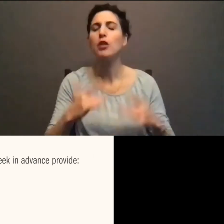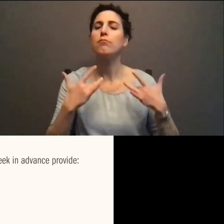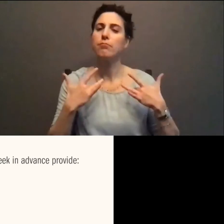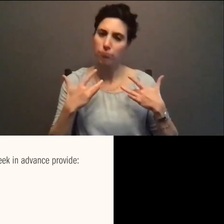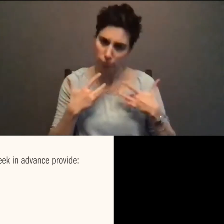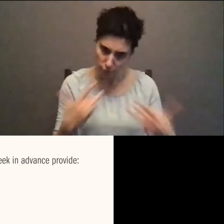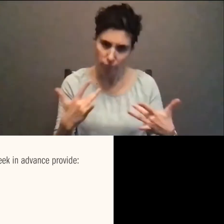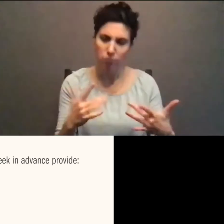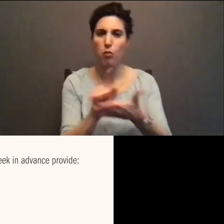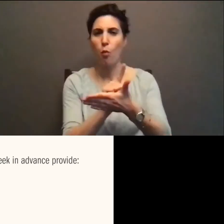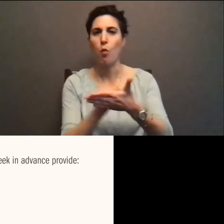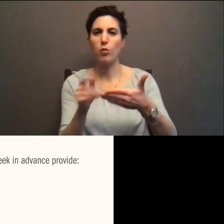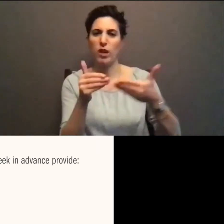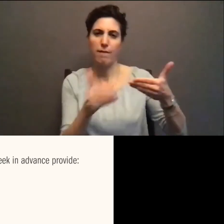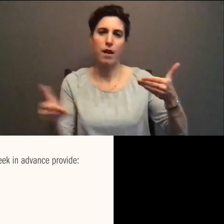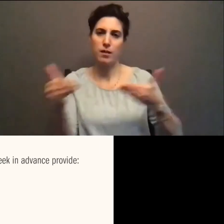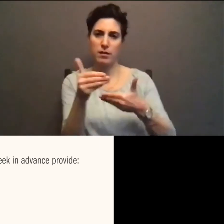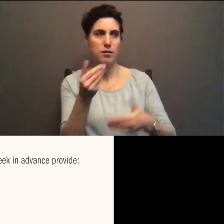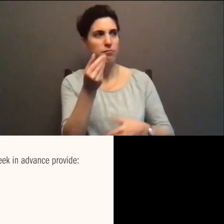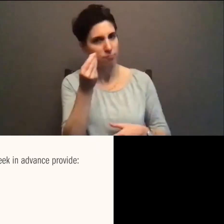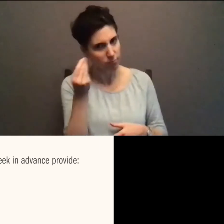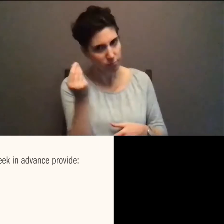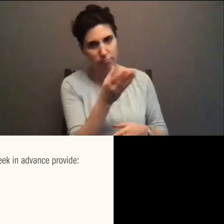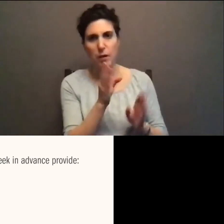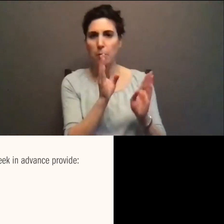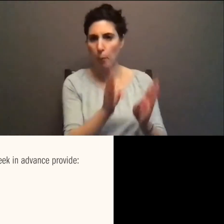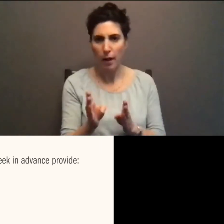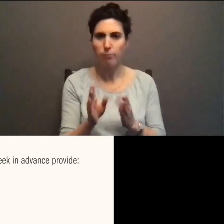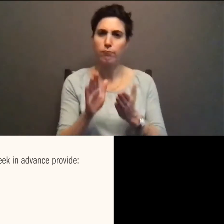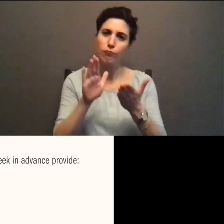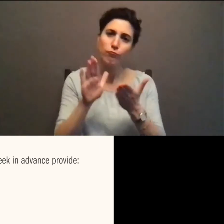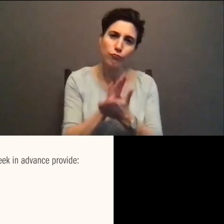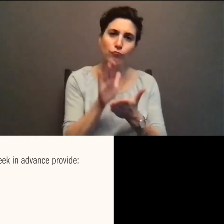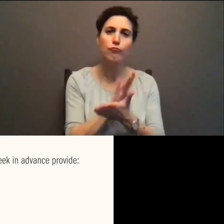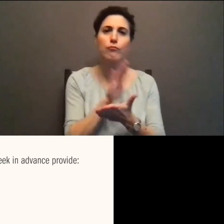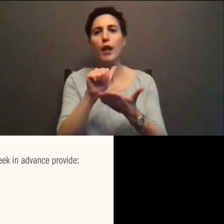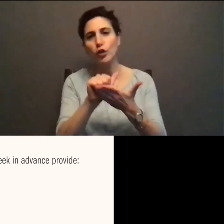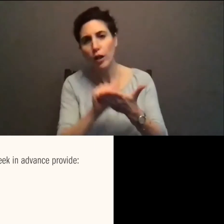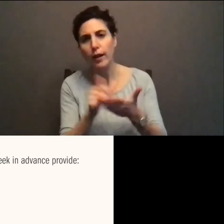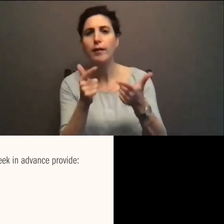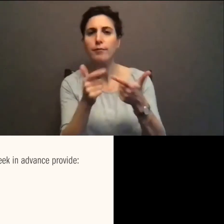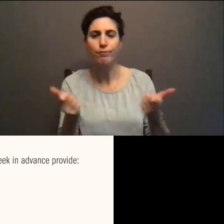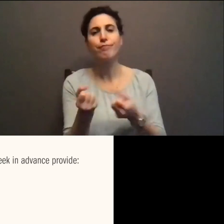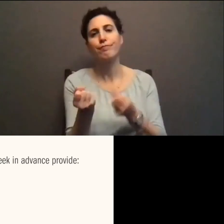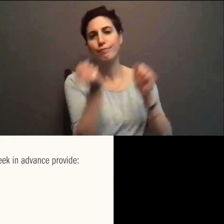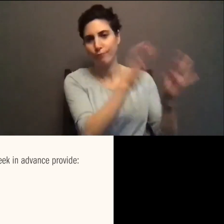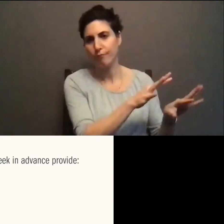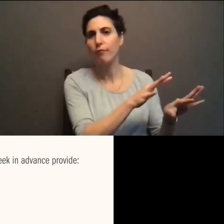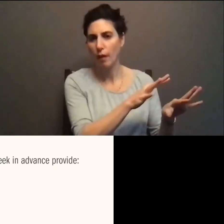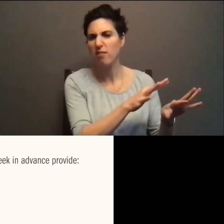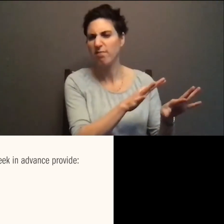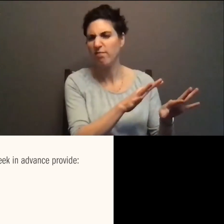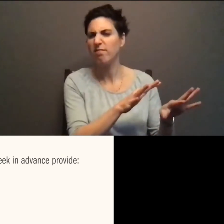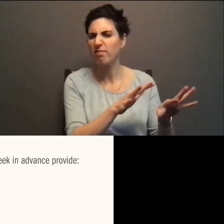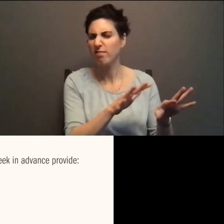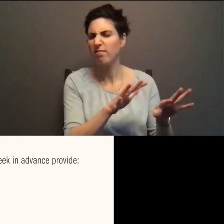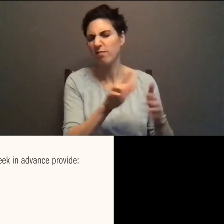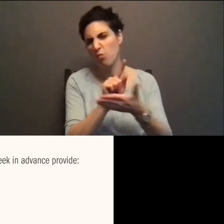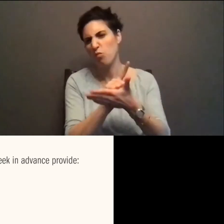But really, really try and get it out as soon as you can, like at least a week in advance.